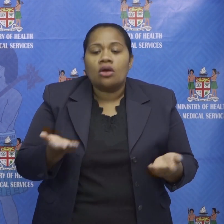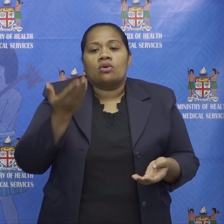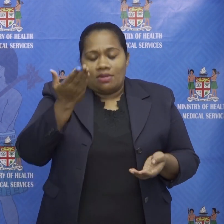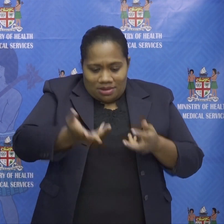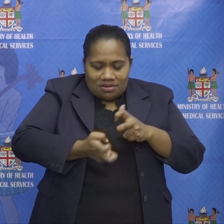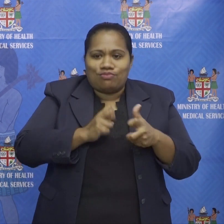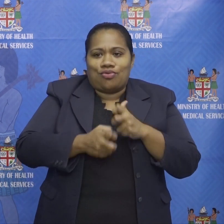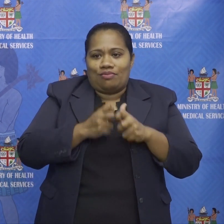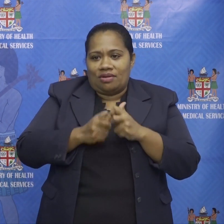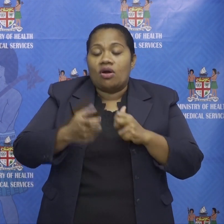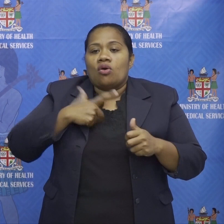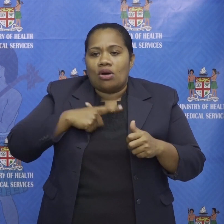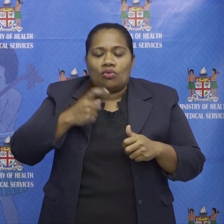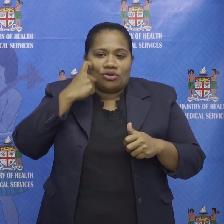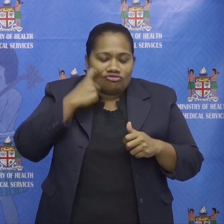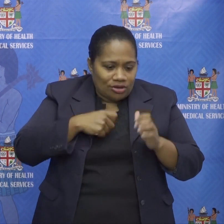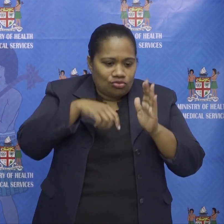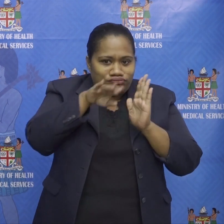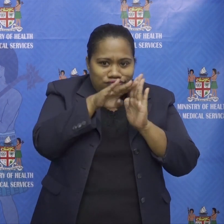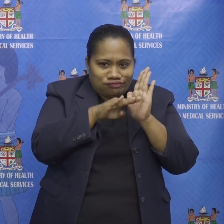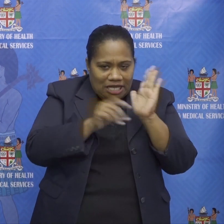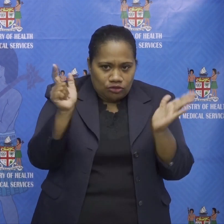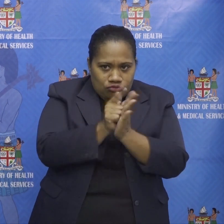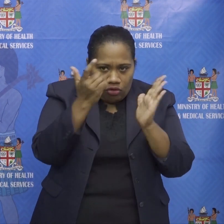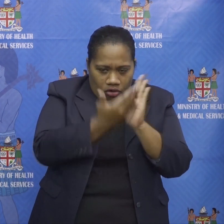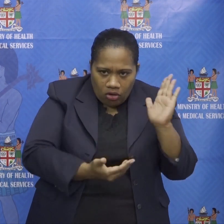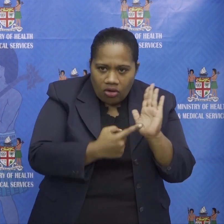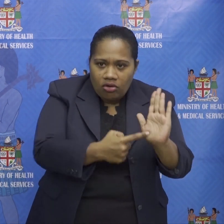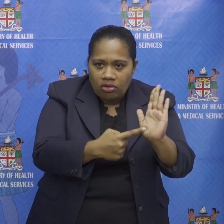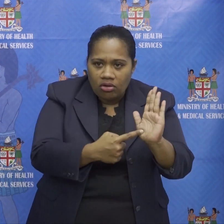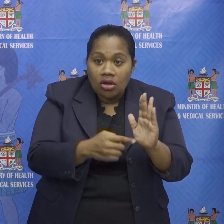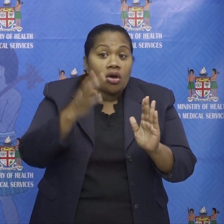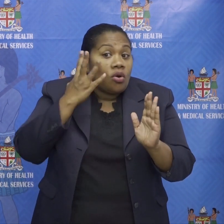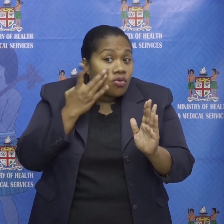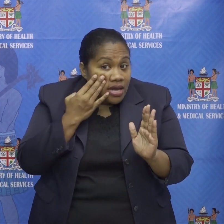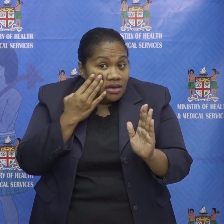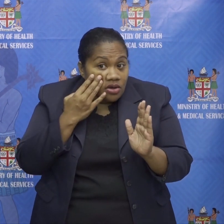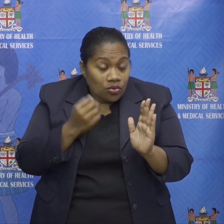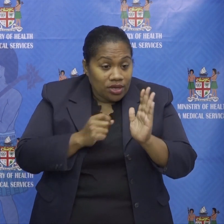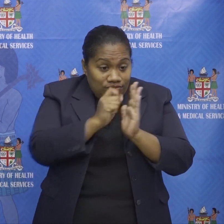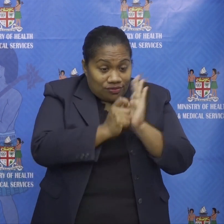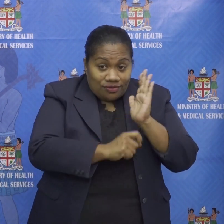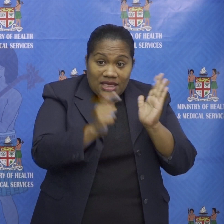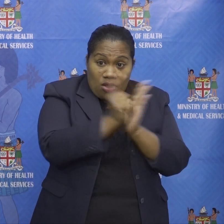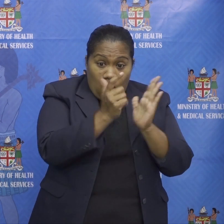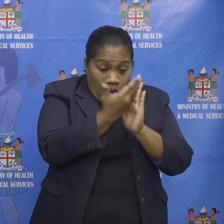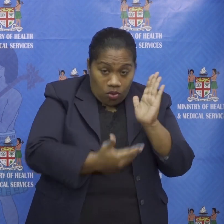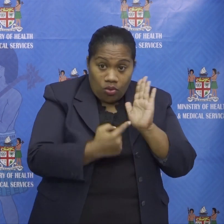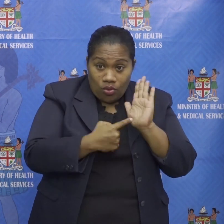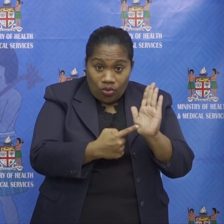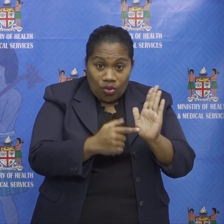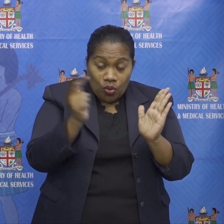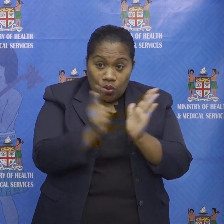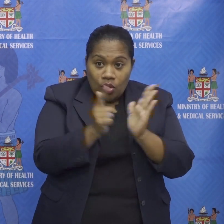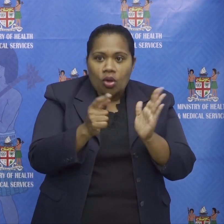mandatory and you everybody say oh no you have to write it in the law once you write it in the law we forget the spirit of what we're trying to do we